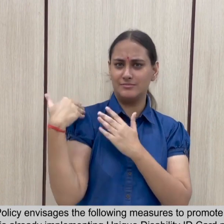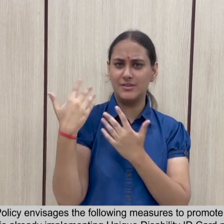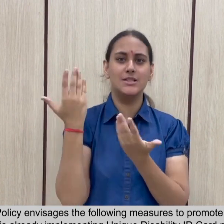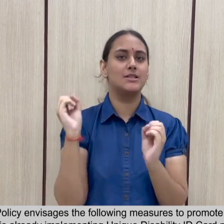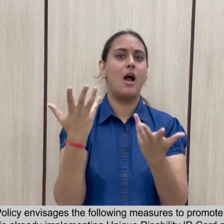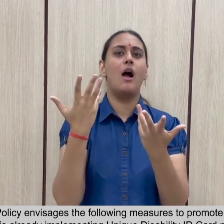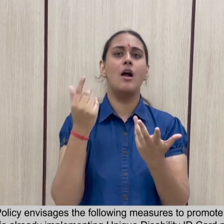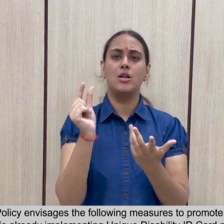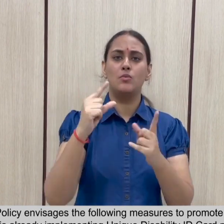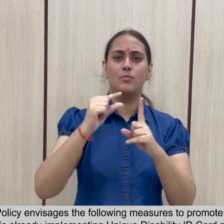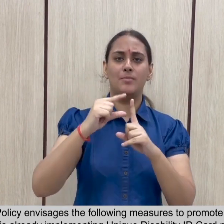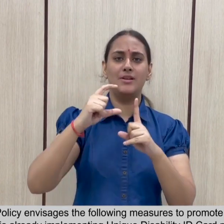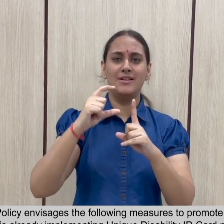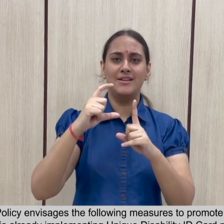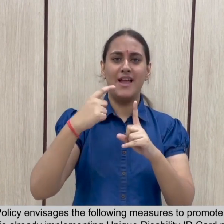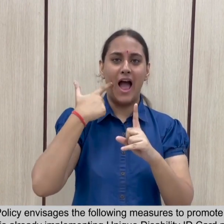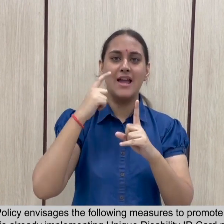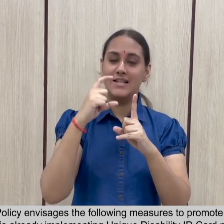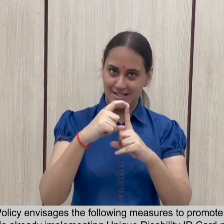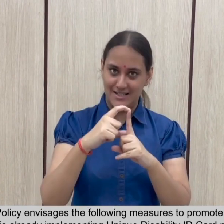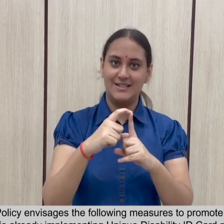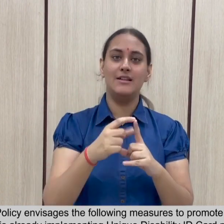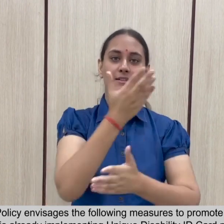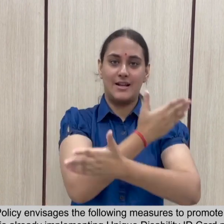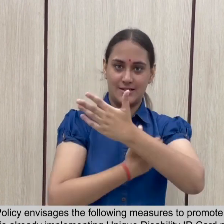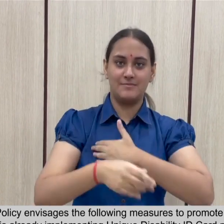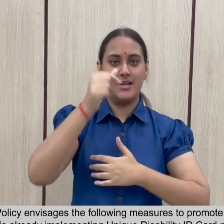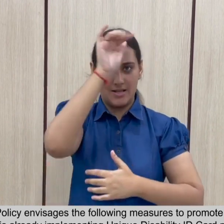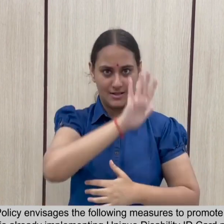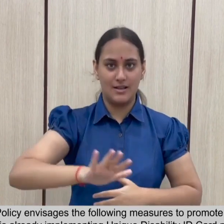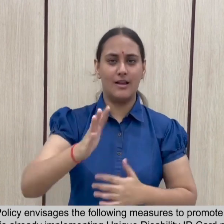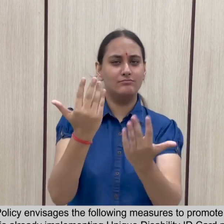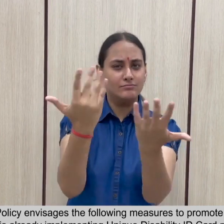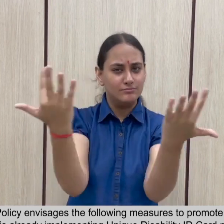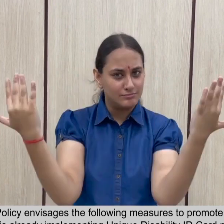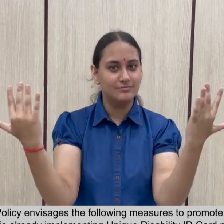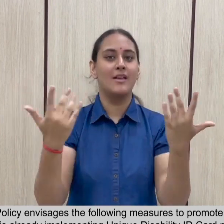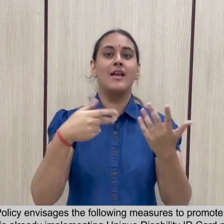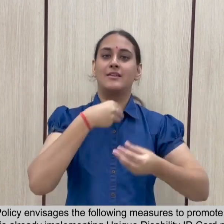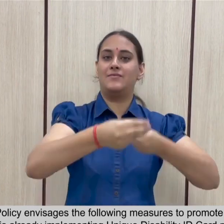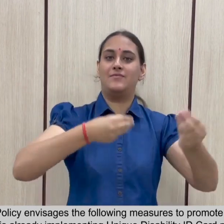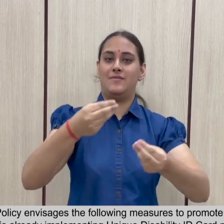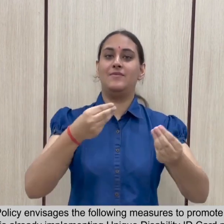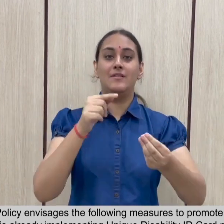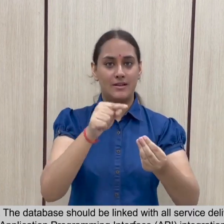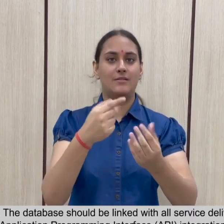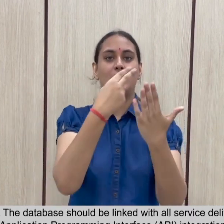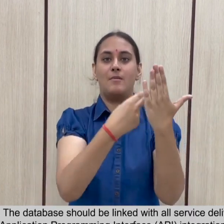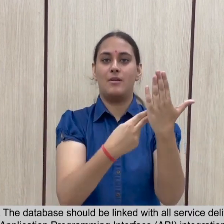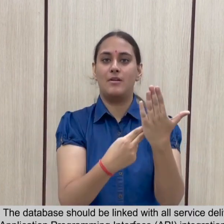government is already implementing unique disability ID card project to create a national database for